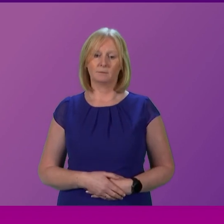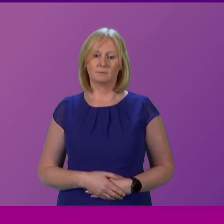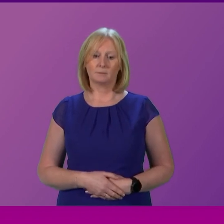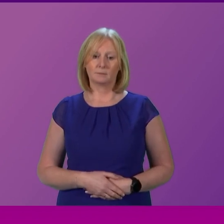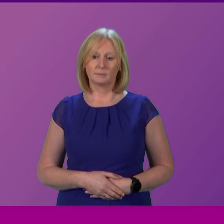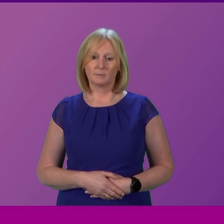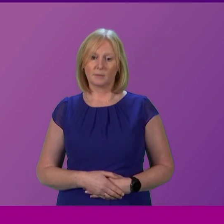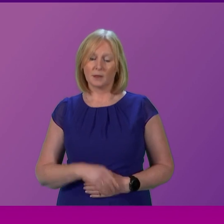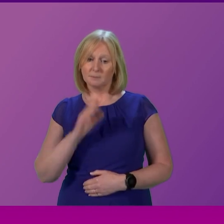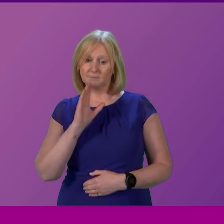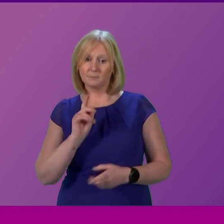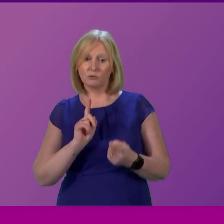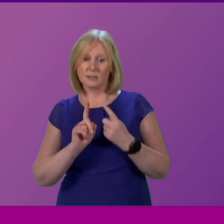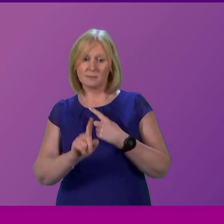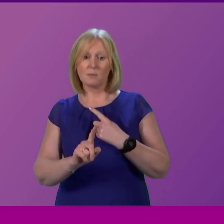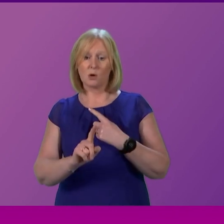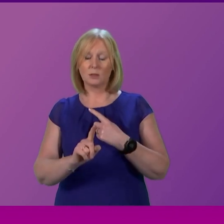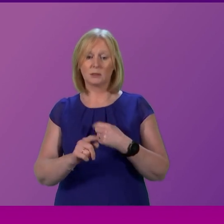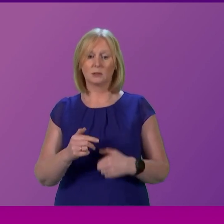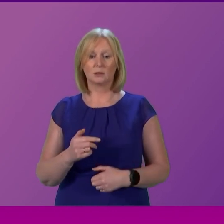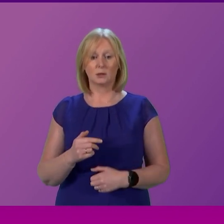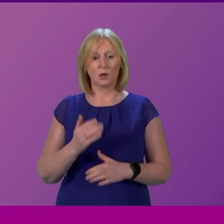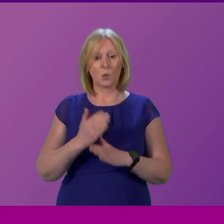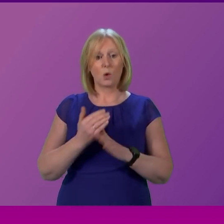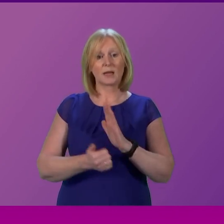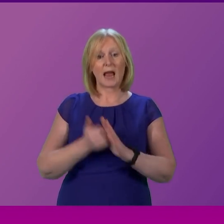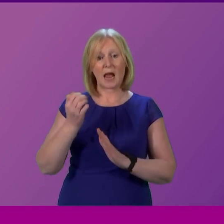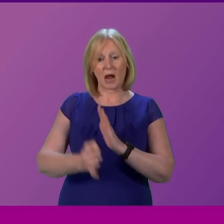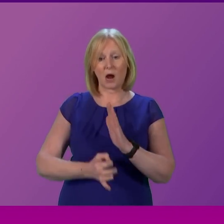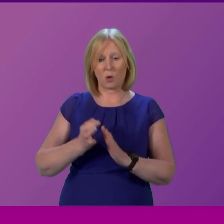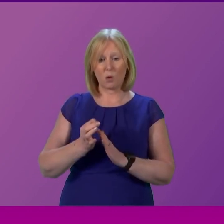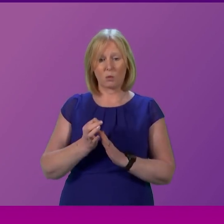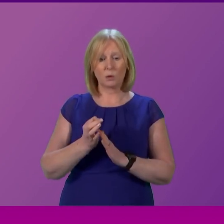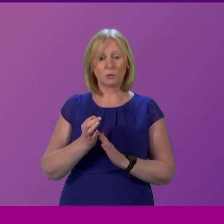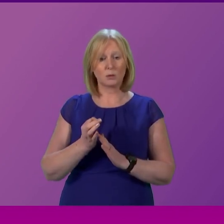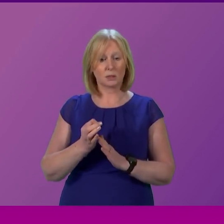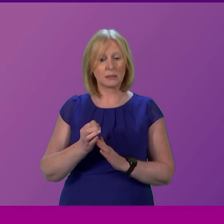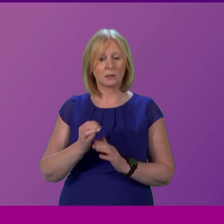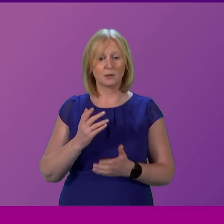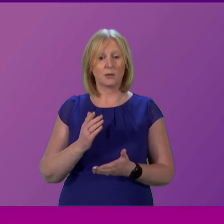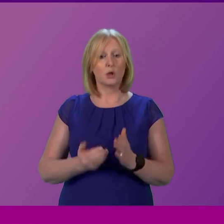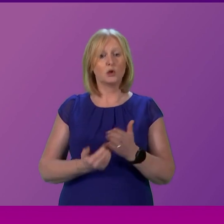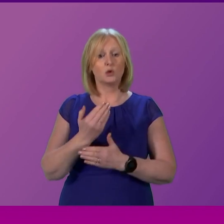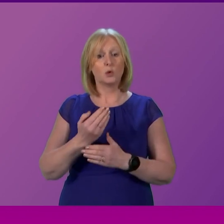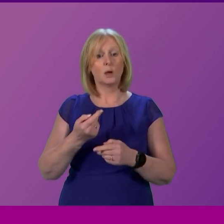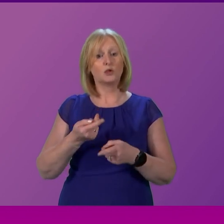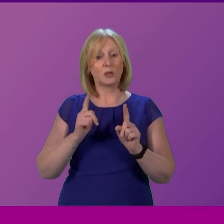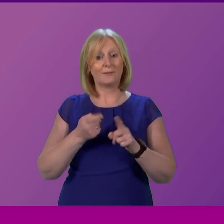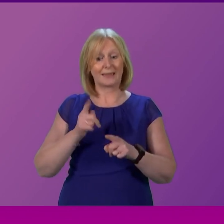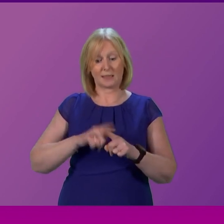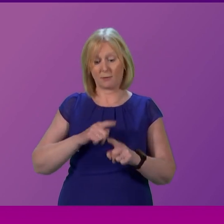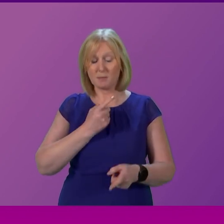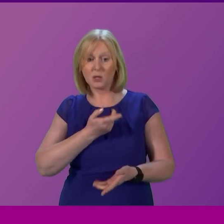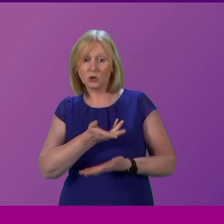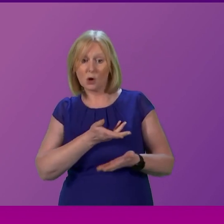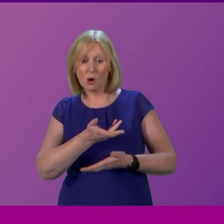to Monica Lennon of course working out of hours is one of the key areas at NHS Lanarkshire the new chief executive and I spoke about